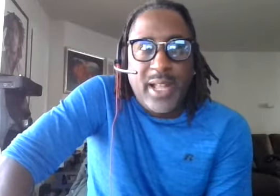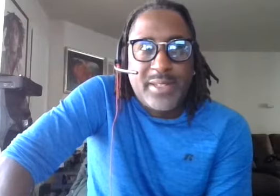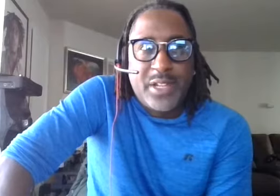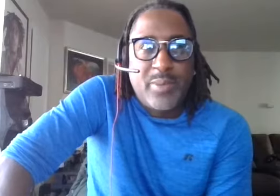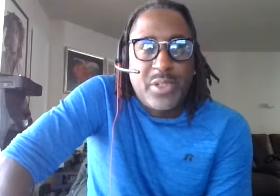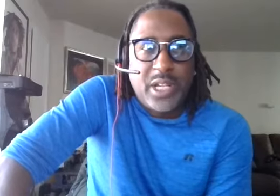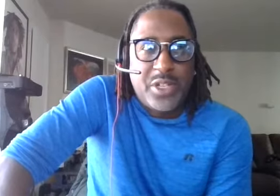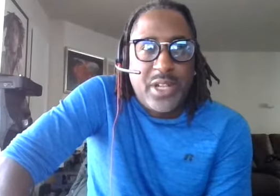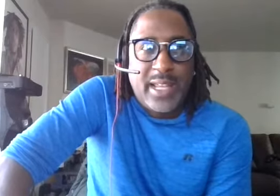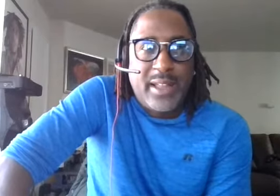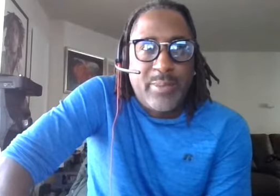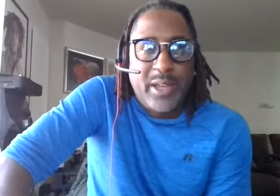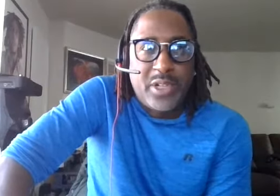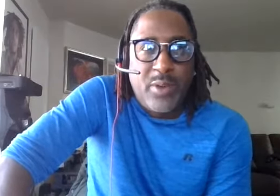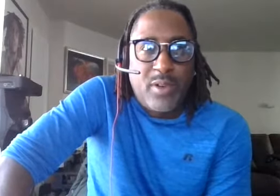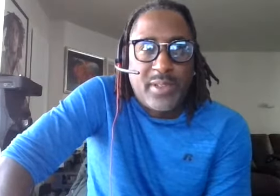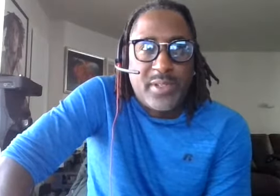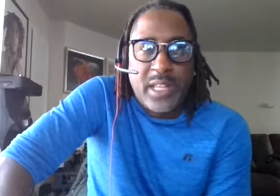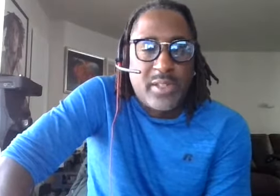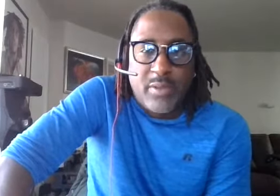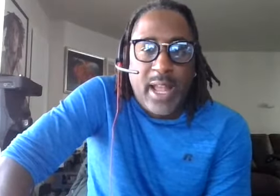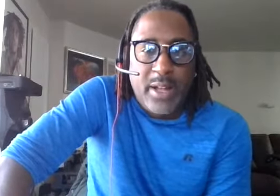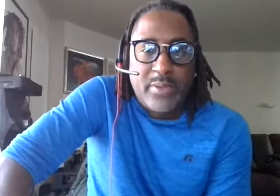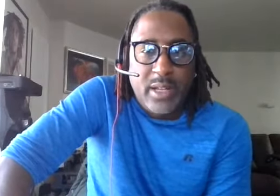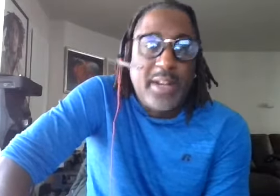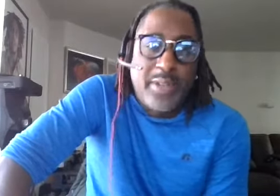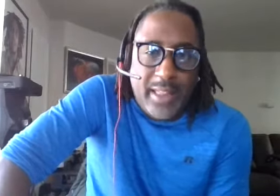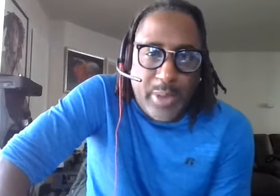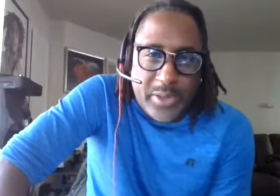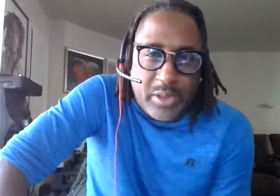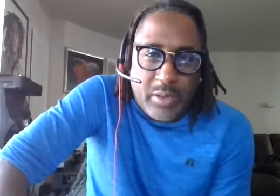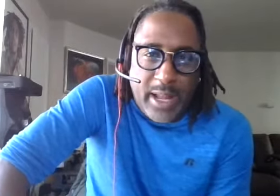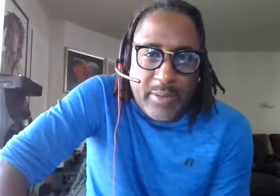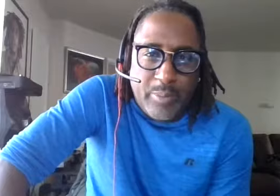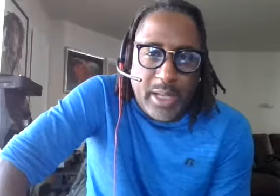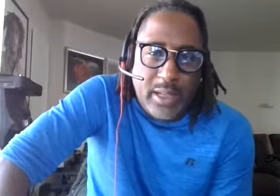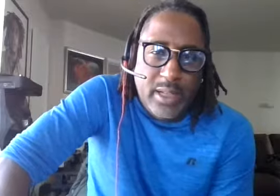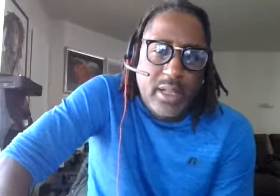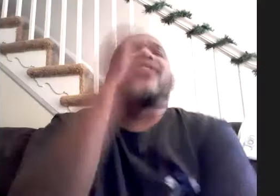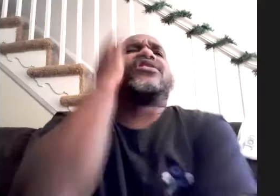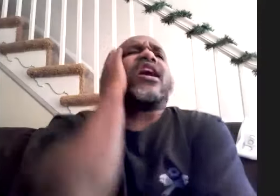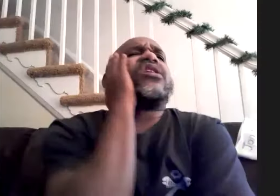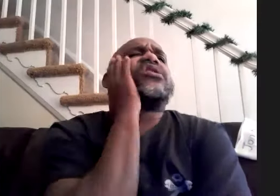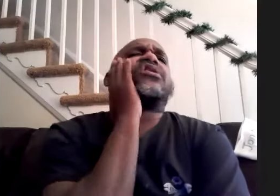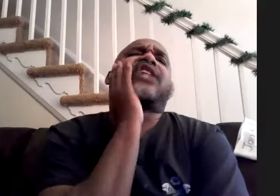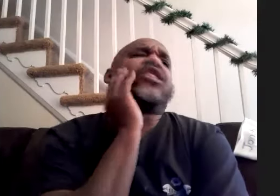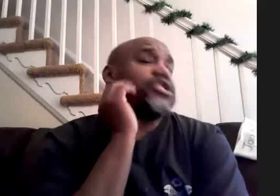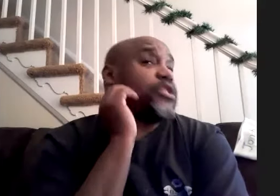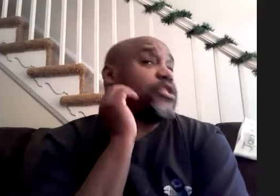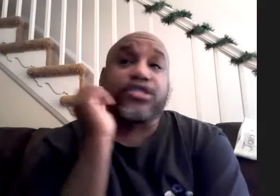bands like jimmy's chicken shack kelly bell jaw works are they still around i know kelly bell's still around but oh yeah yeah kelly's bell's still